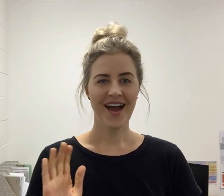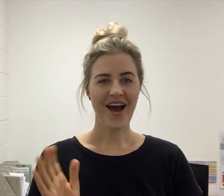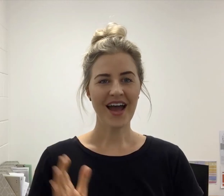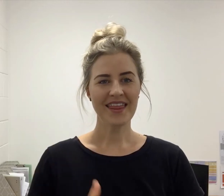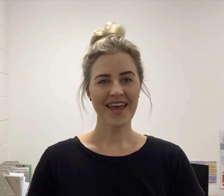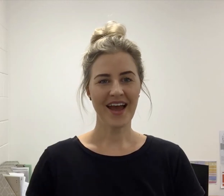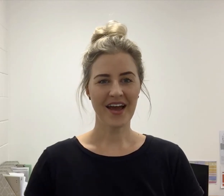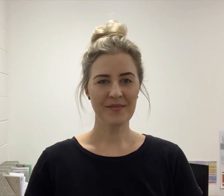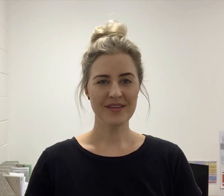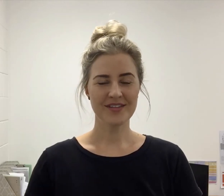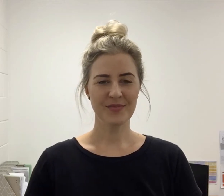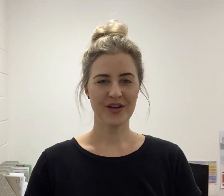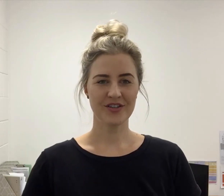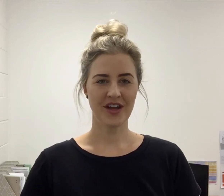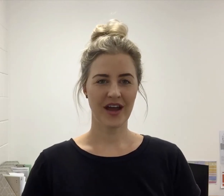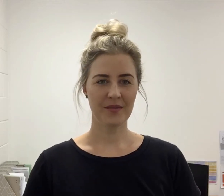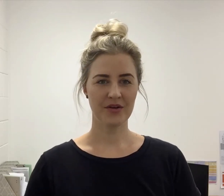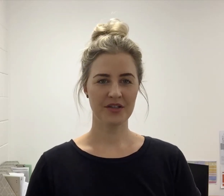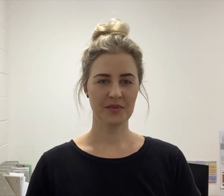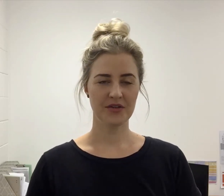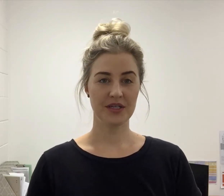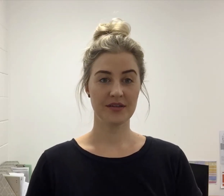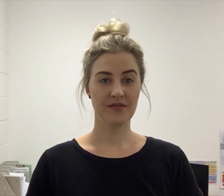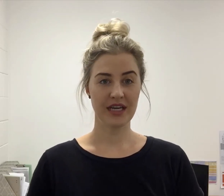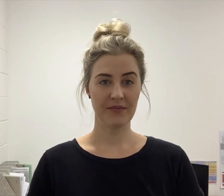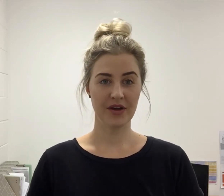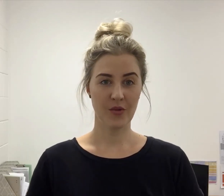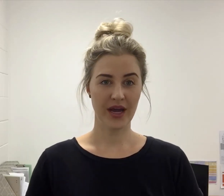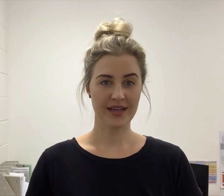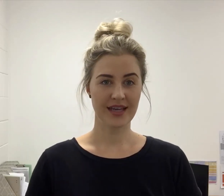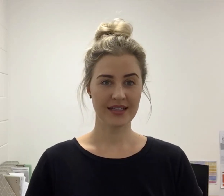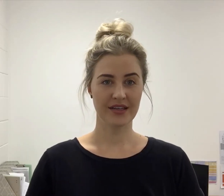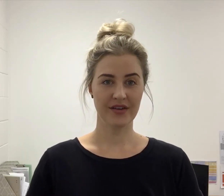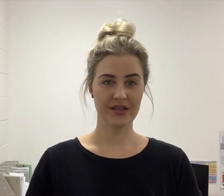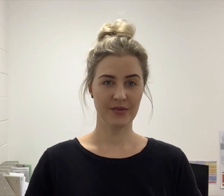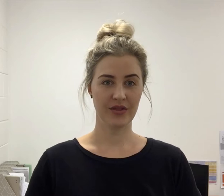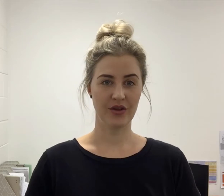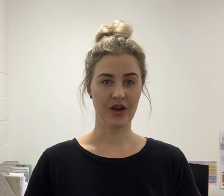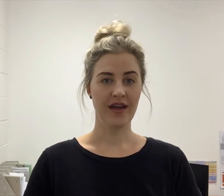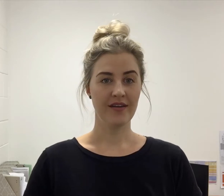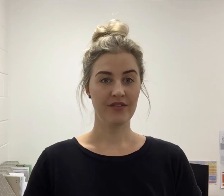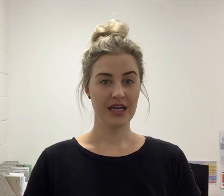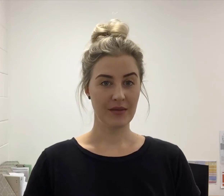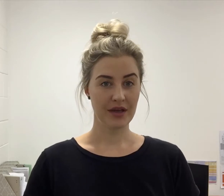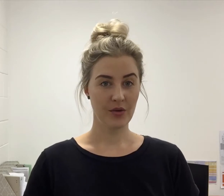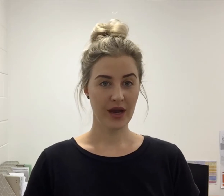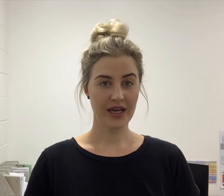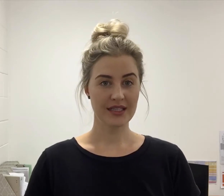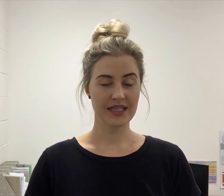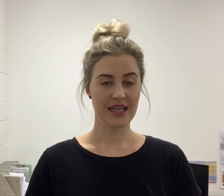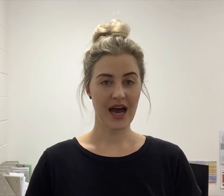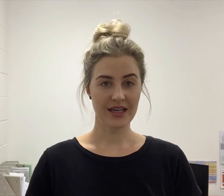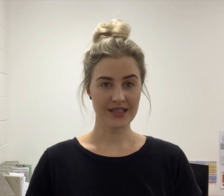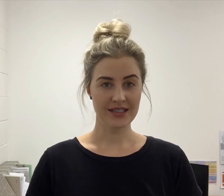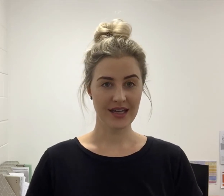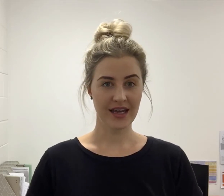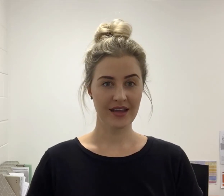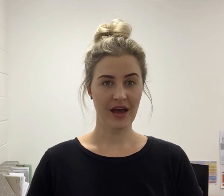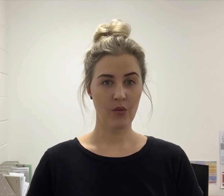Hi there, I am Mrs Burstow. I am going to be doing some phonemic awareness activities with you. Phonemic awareness is the understanding that